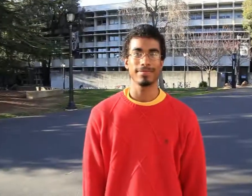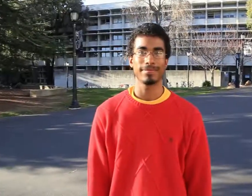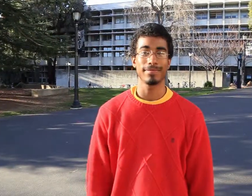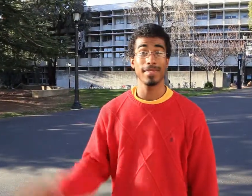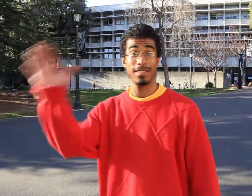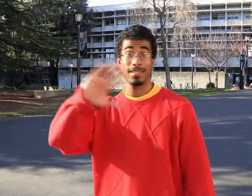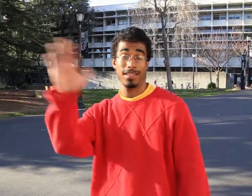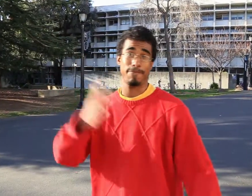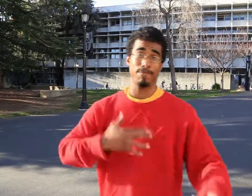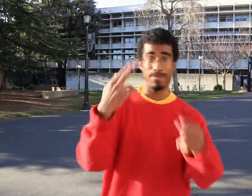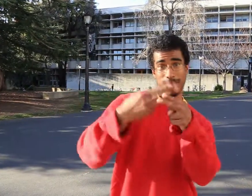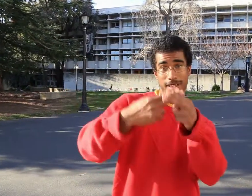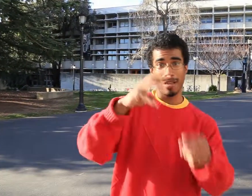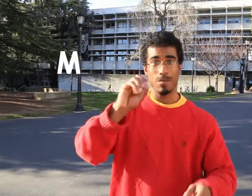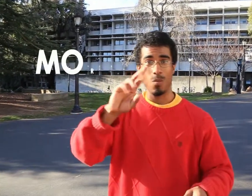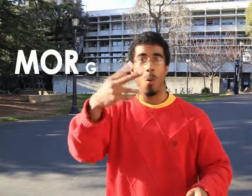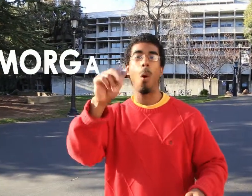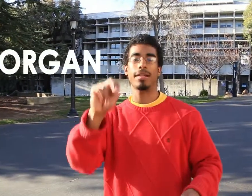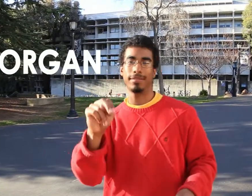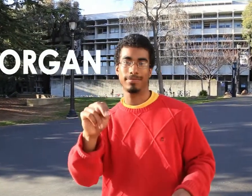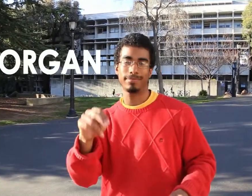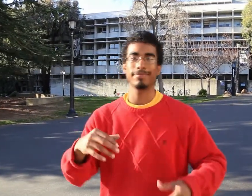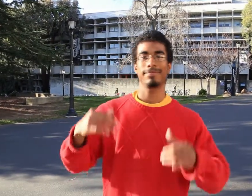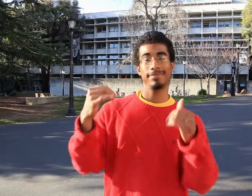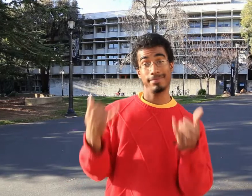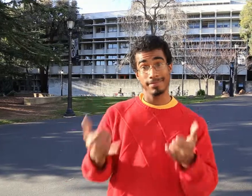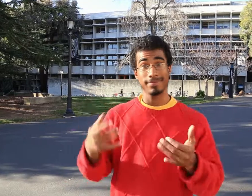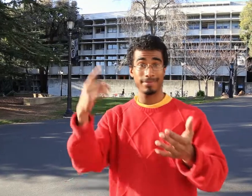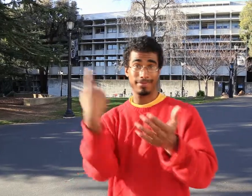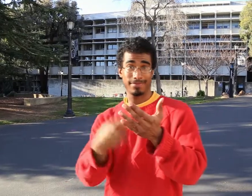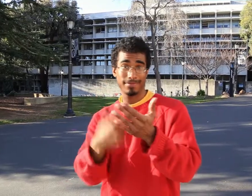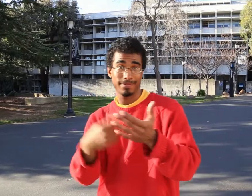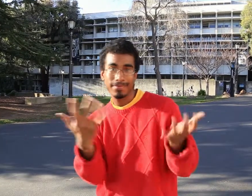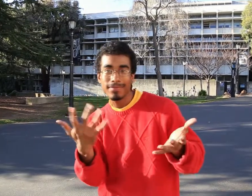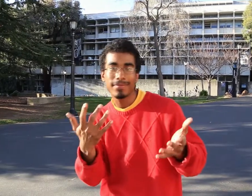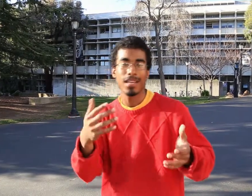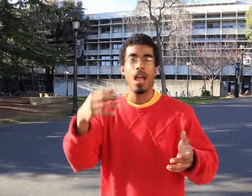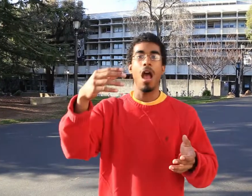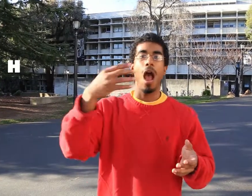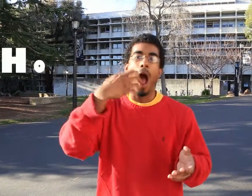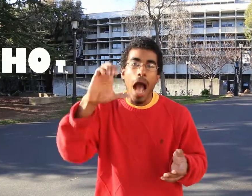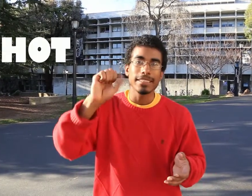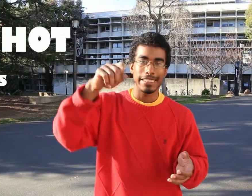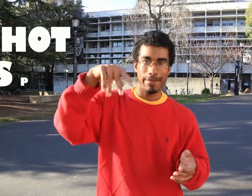Hi, my name is Morgan. Today I'm going to discuss hot spots.